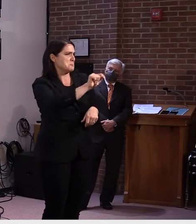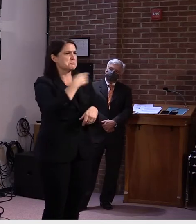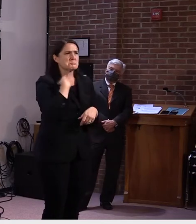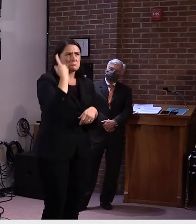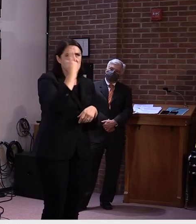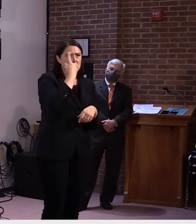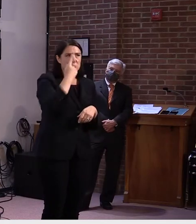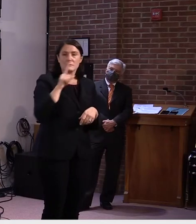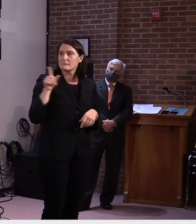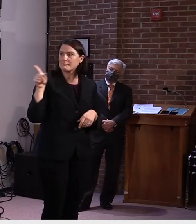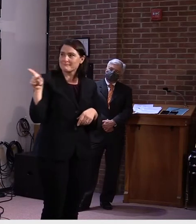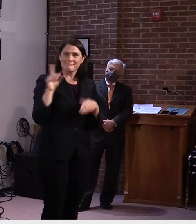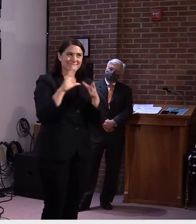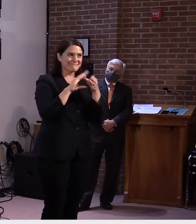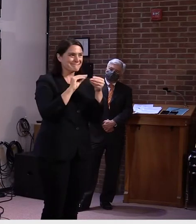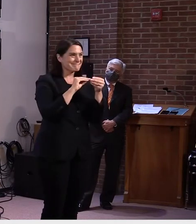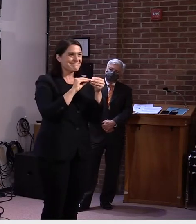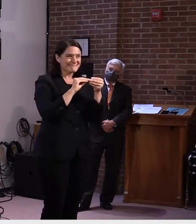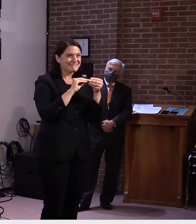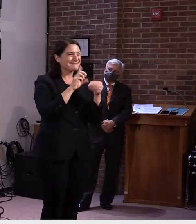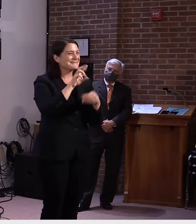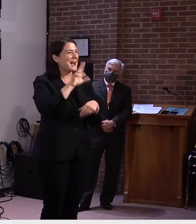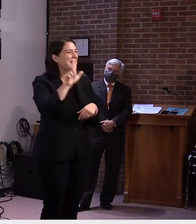Great questions. Thank you. Um,